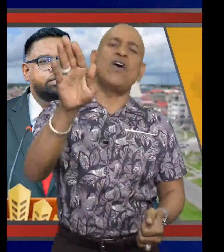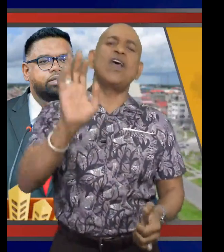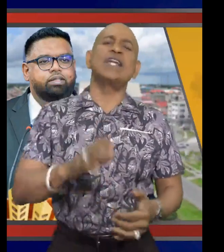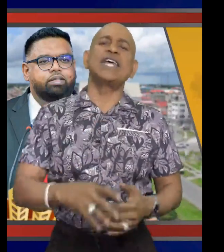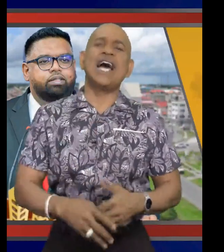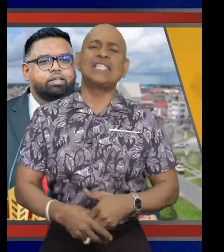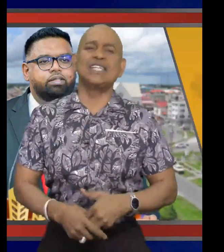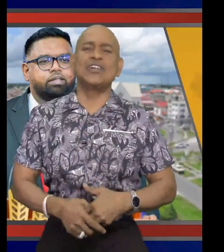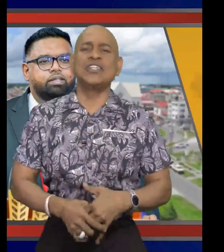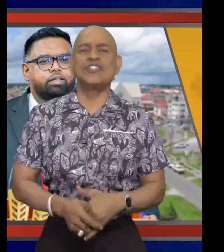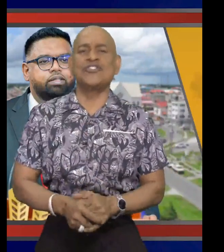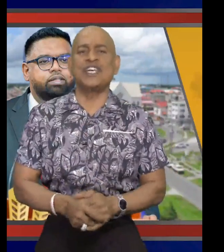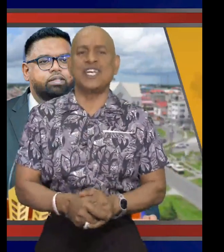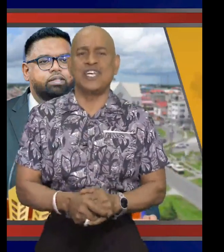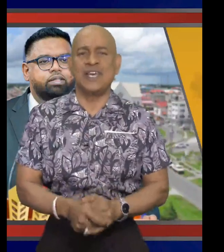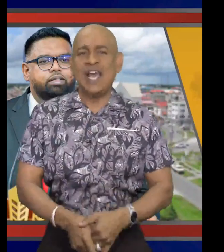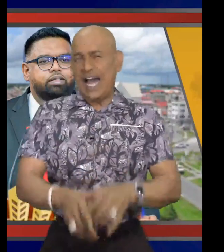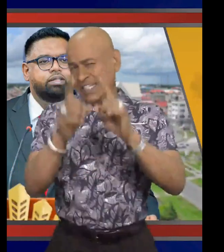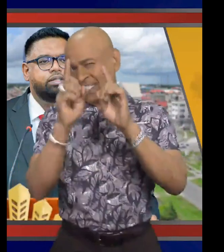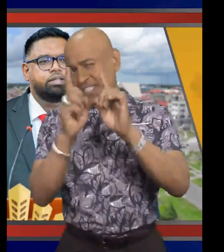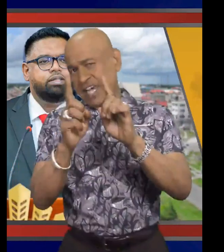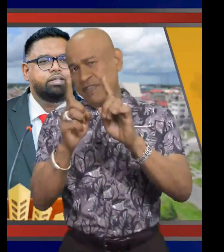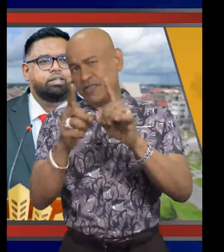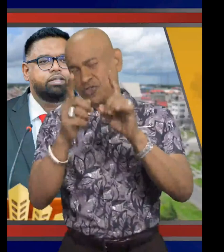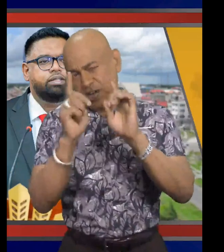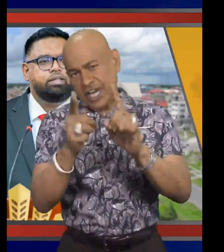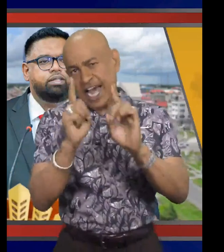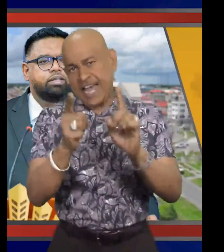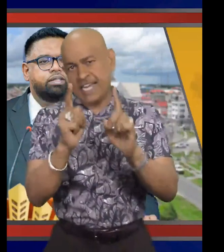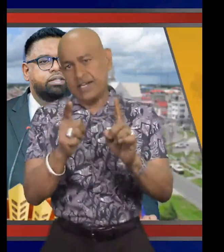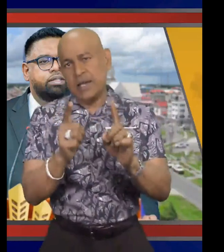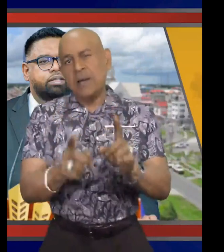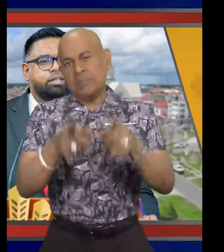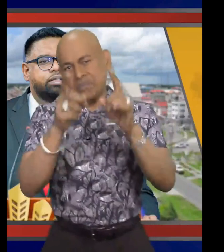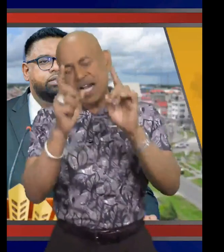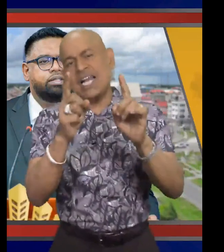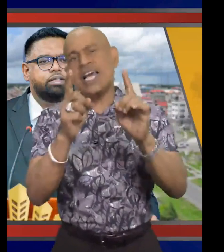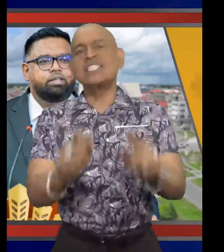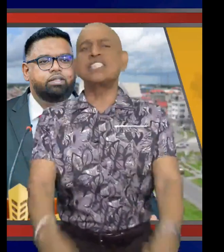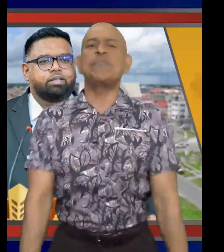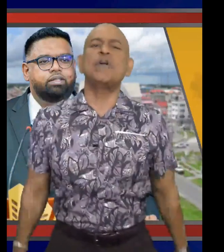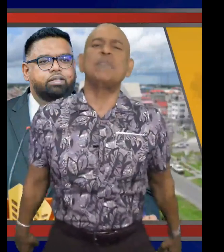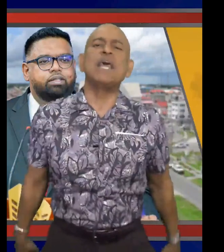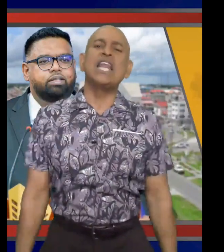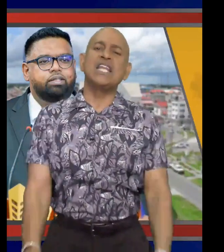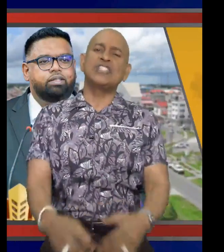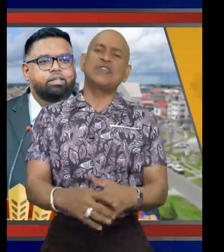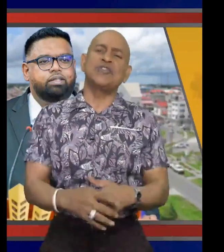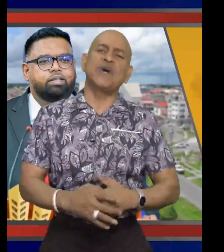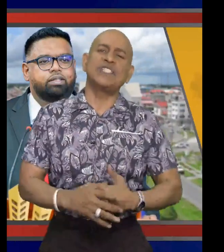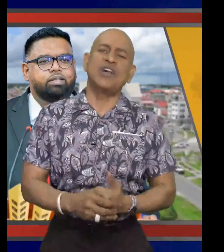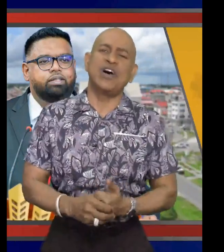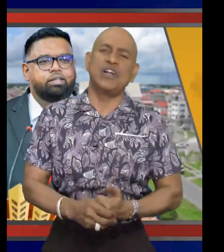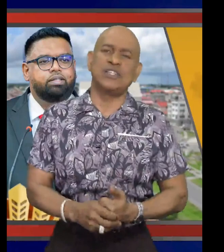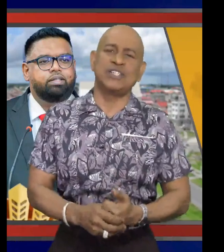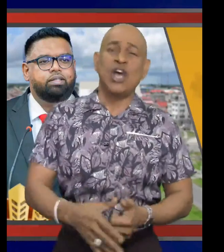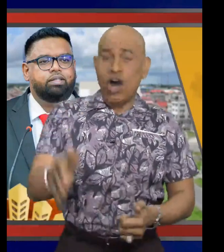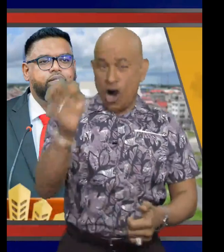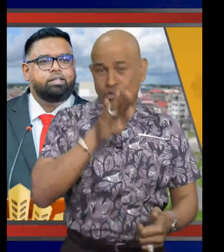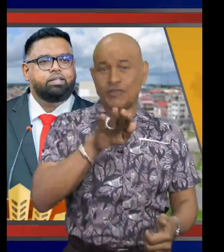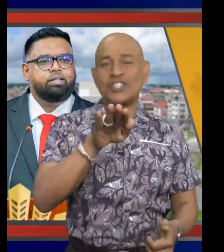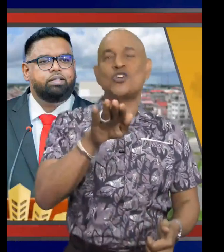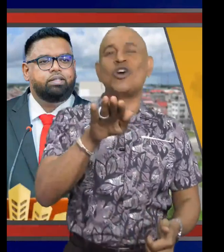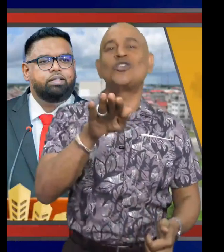their oil and gas industry and saved Trinidad millions upon millions of US dollars